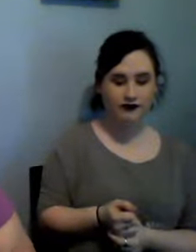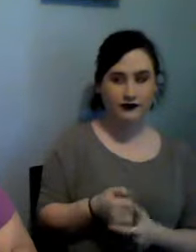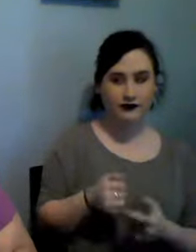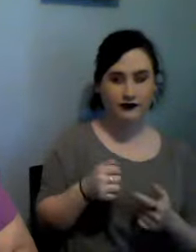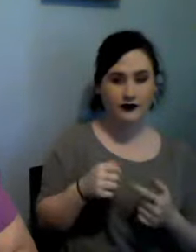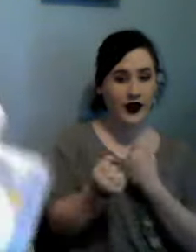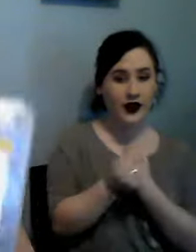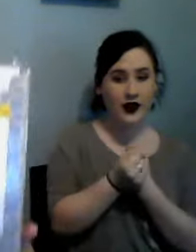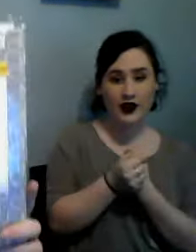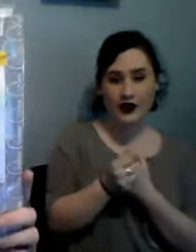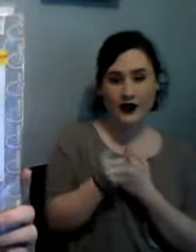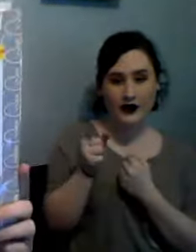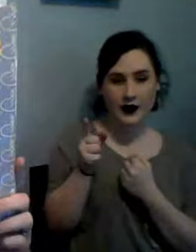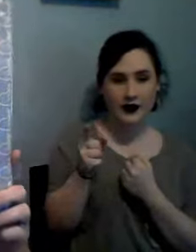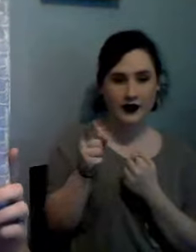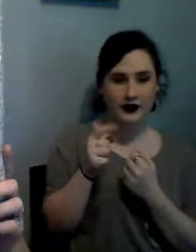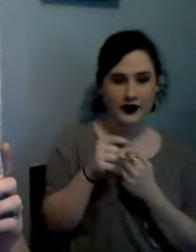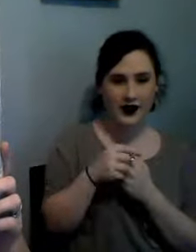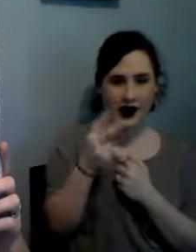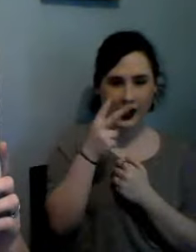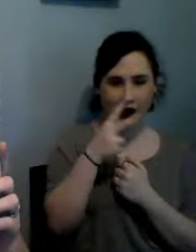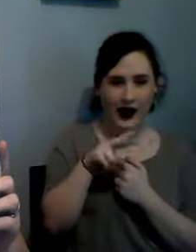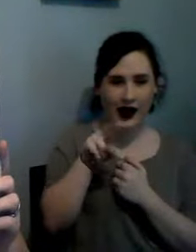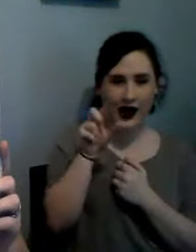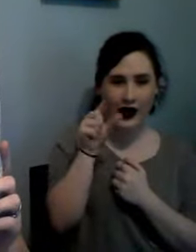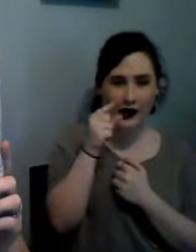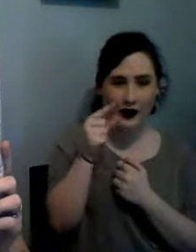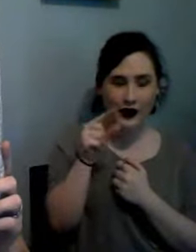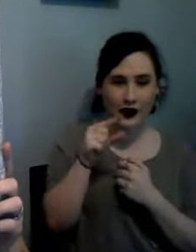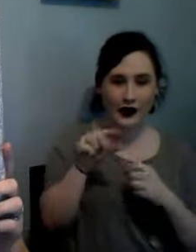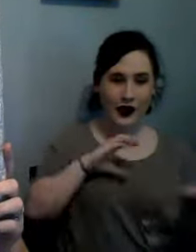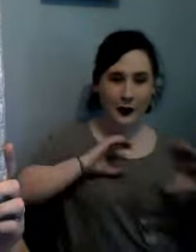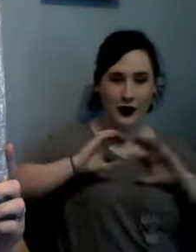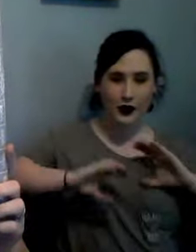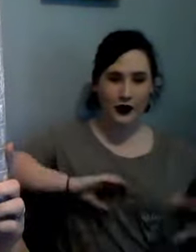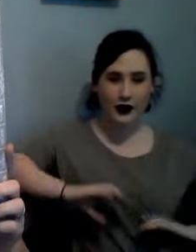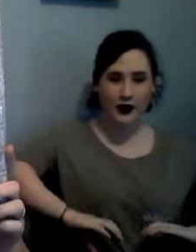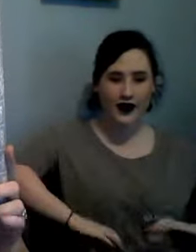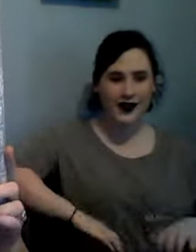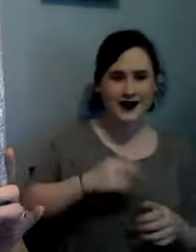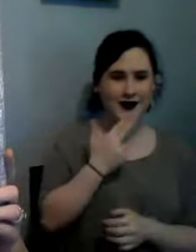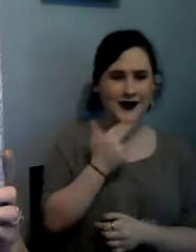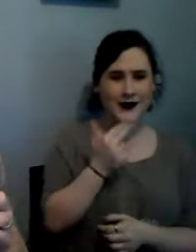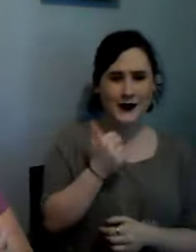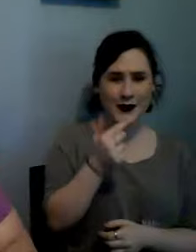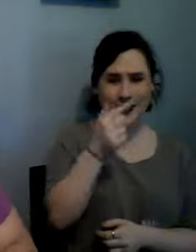love this one look at the green look polka dotted there sweet little kitty cat